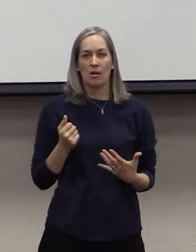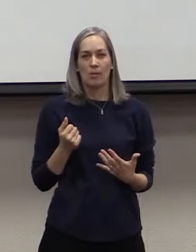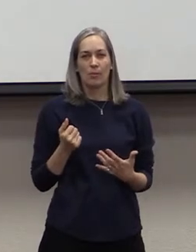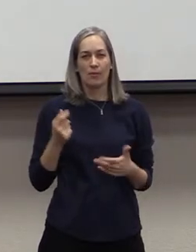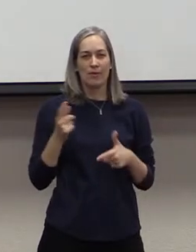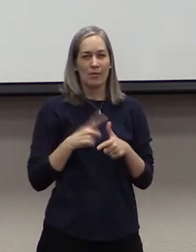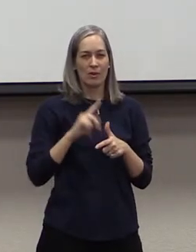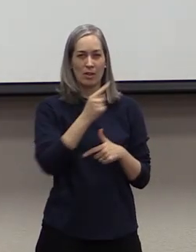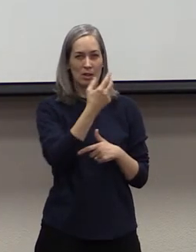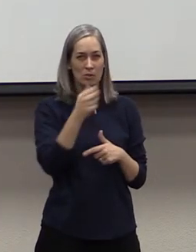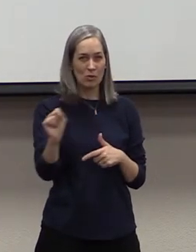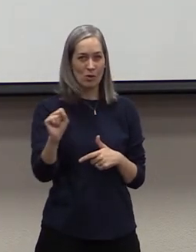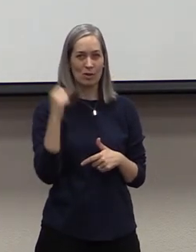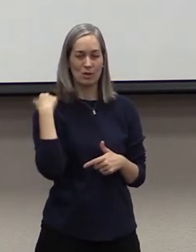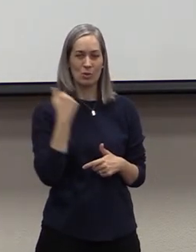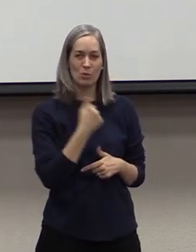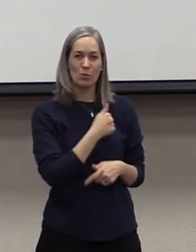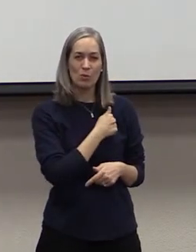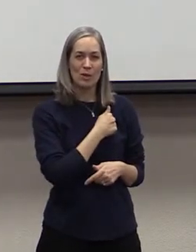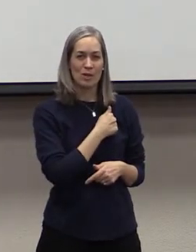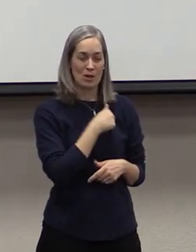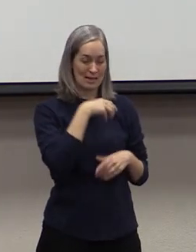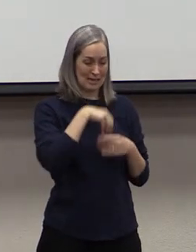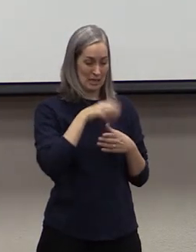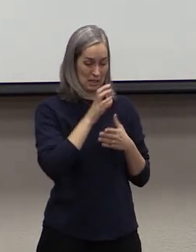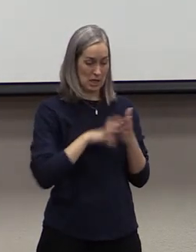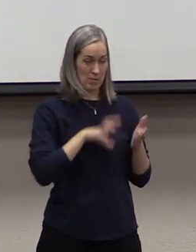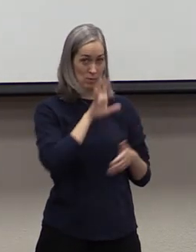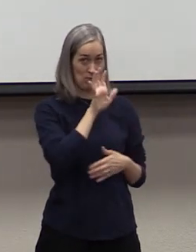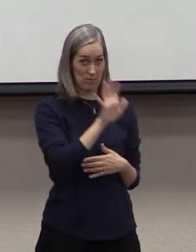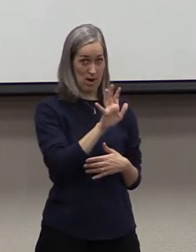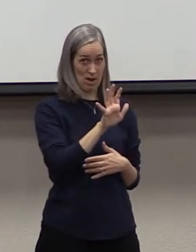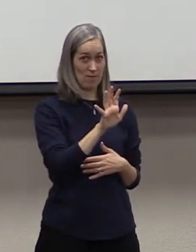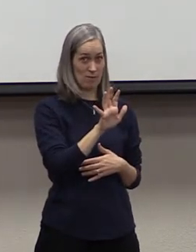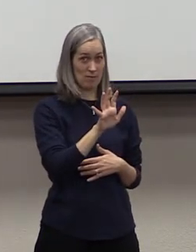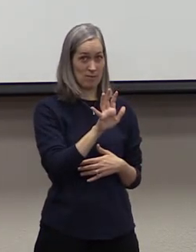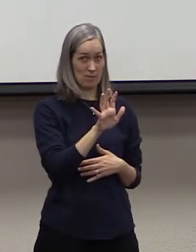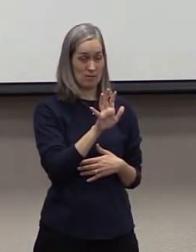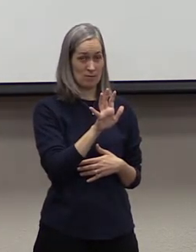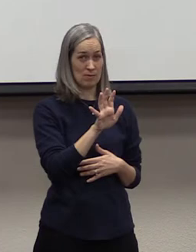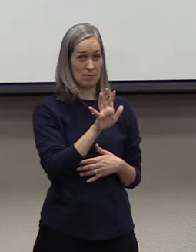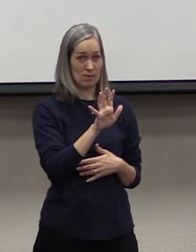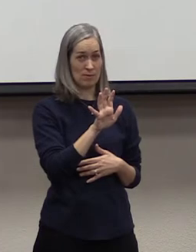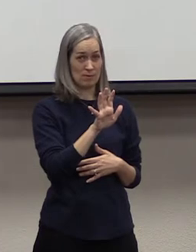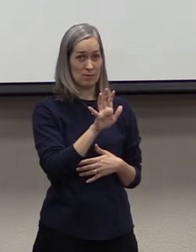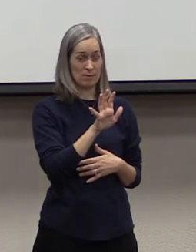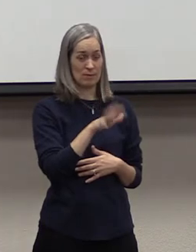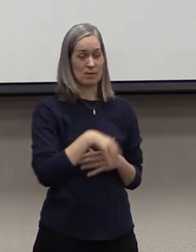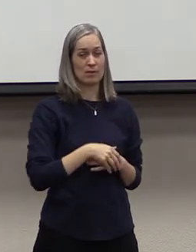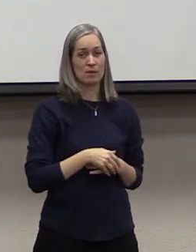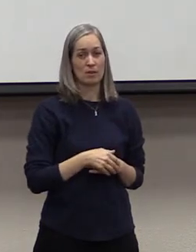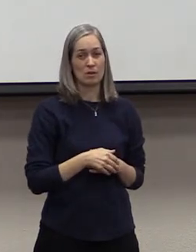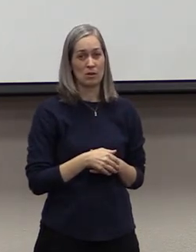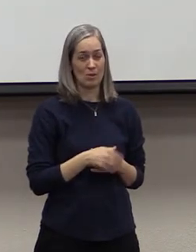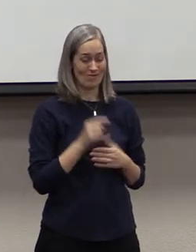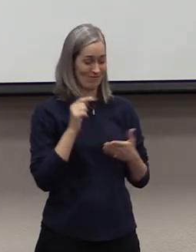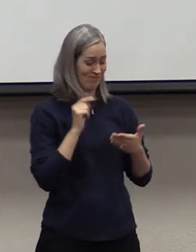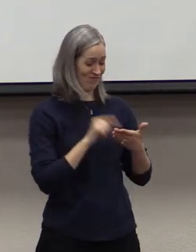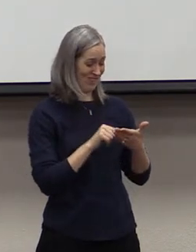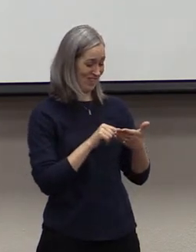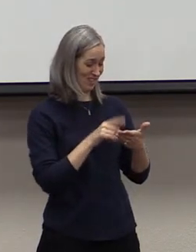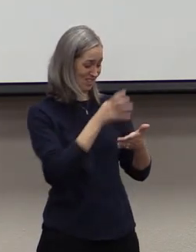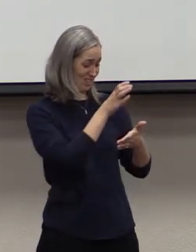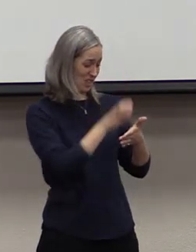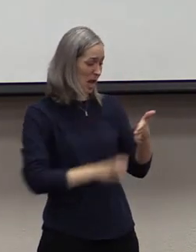through 1 Thessalonians, and we find ourselves in chapter 5 this morning. In this section of scripture,